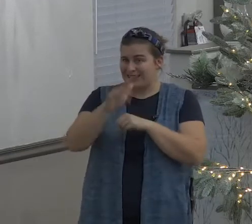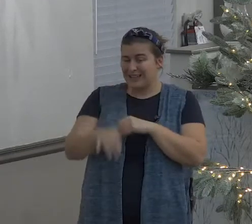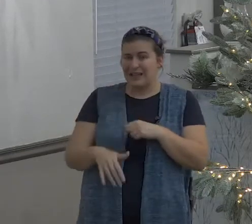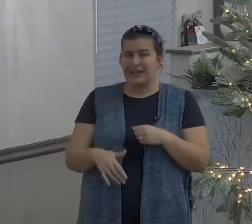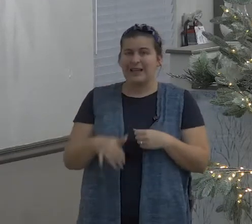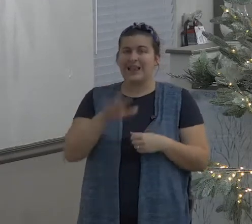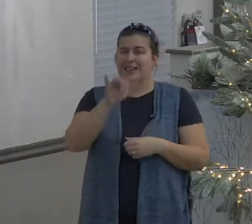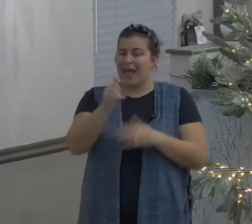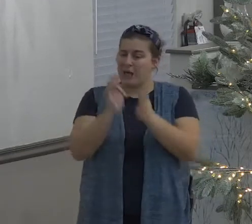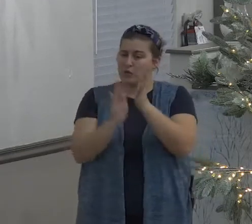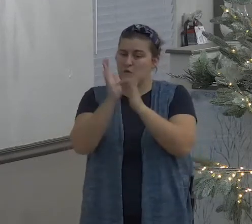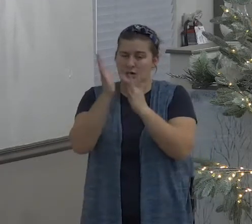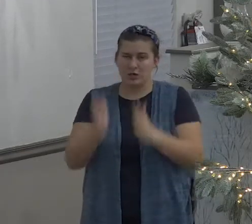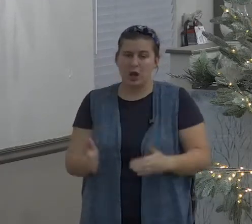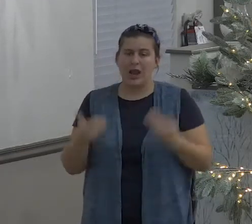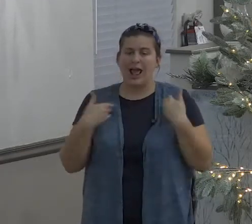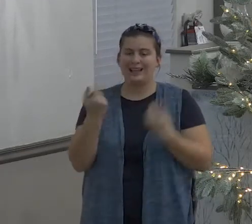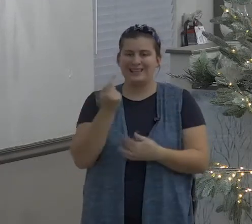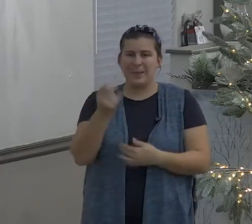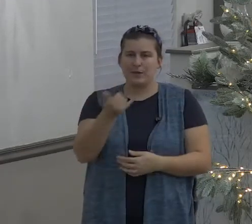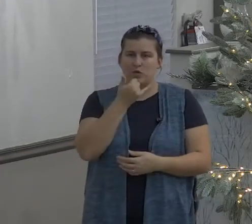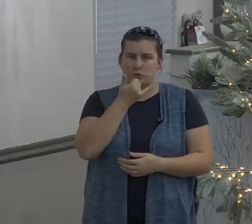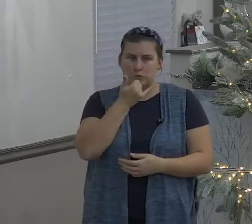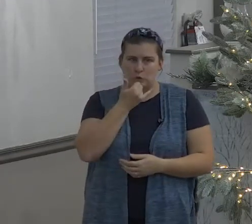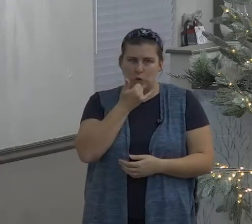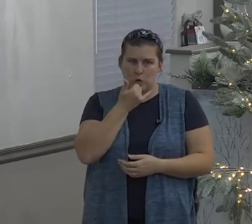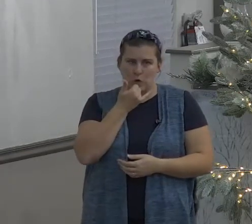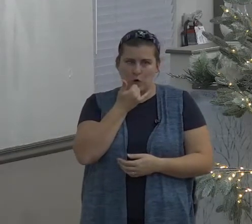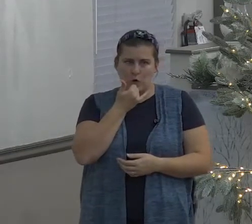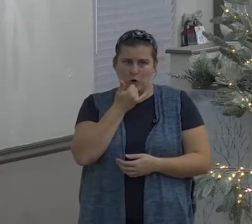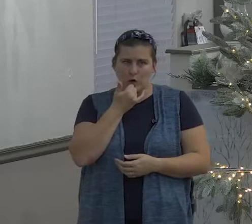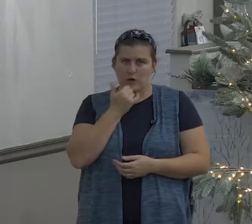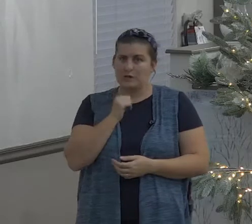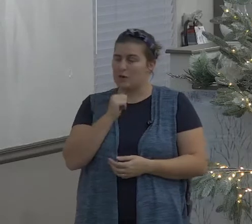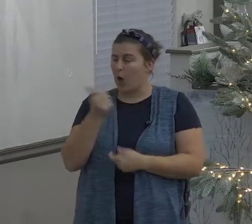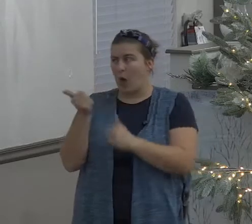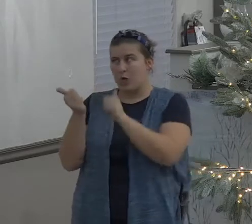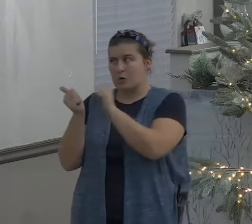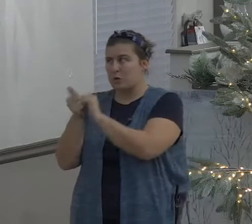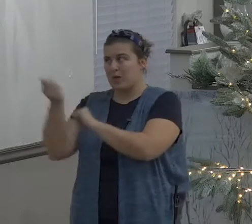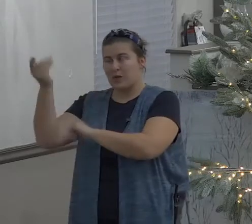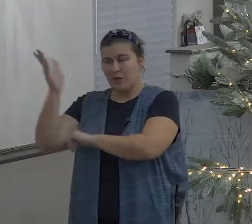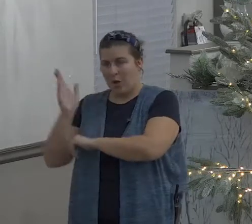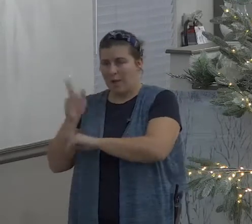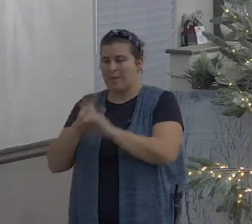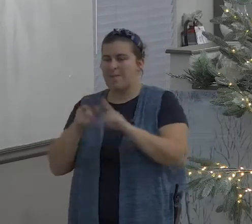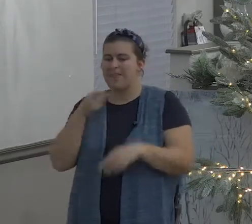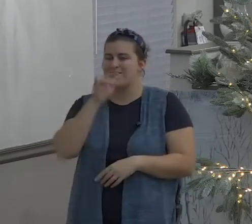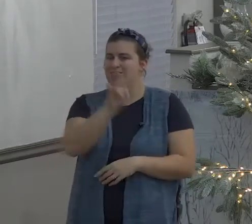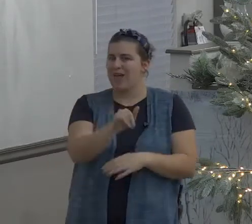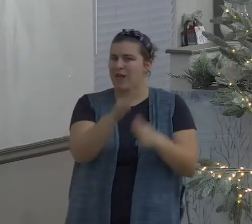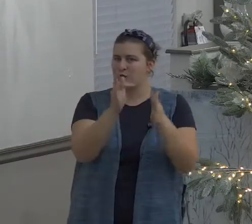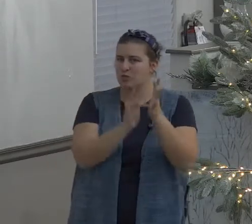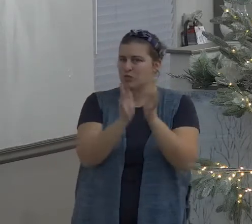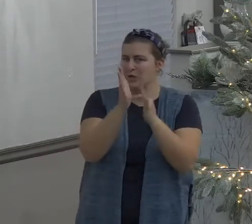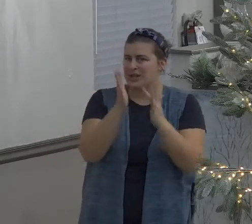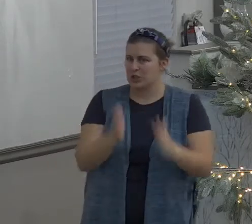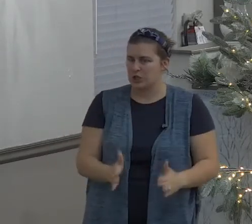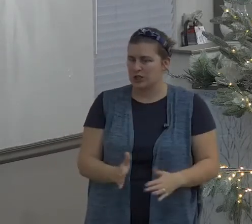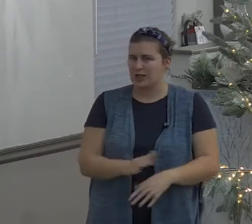out and listen to me the Christian who is not seeing God bless them abundantly